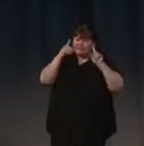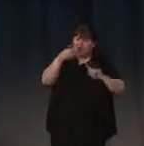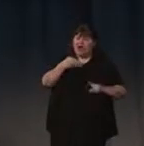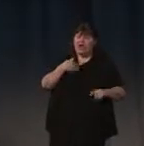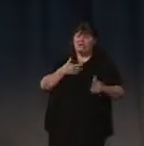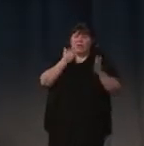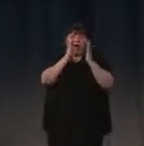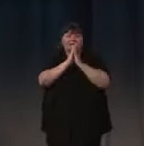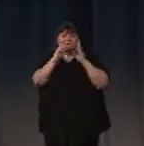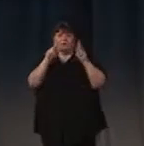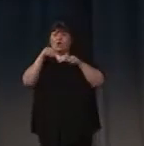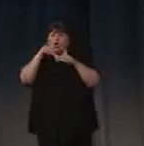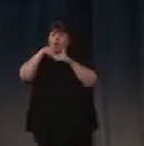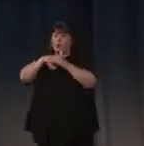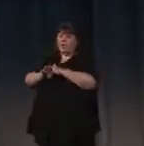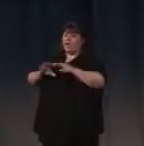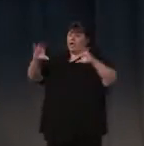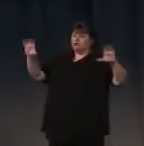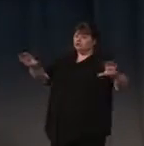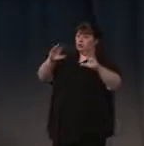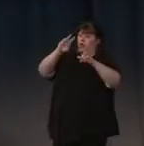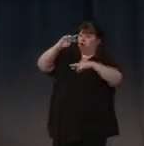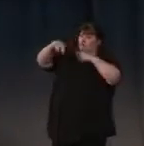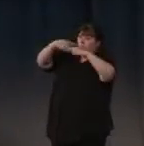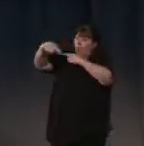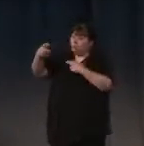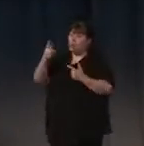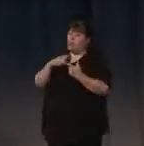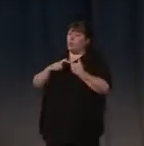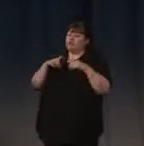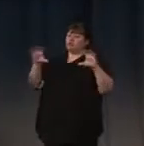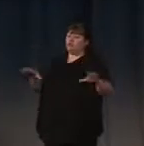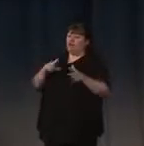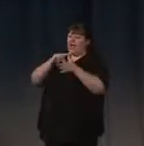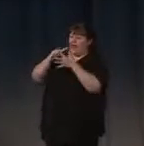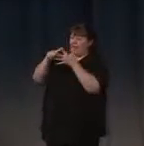people to go in and do certain things and does that alter the experience?